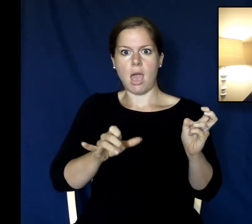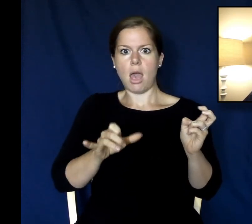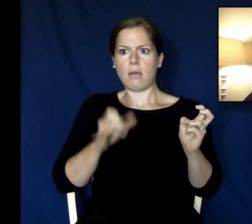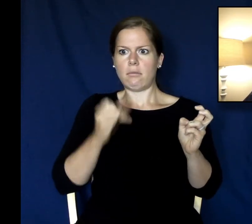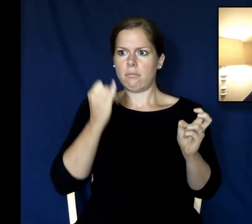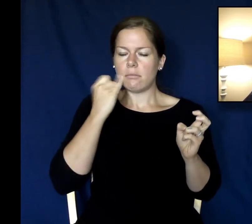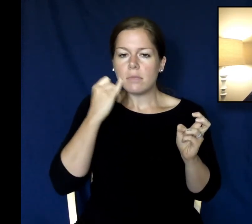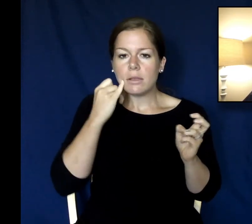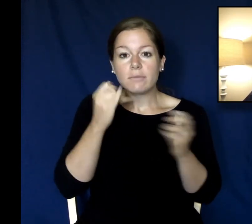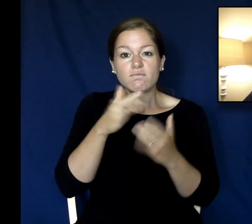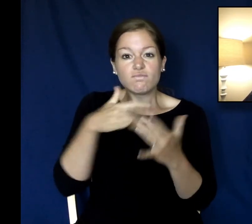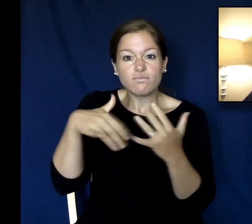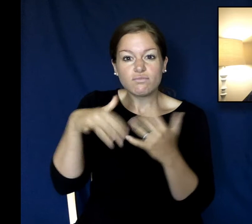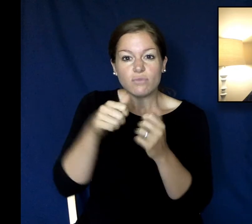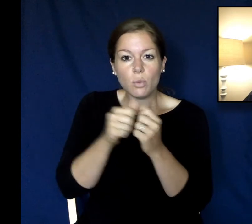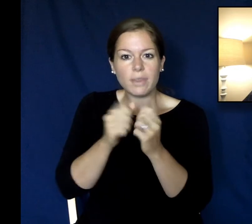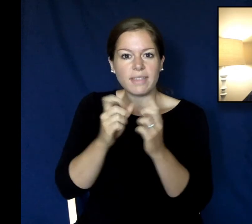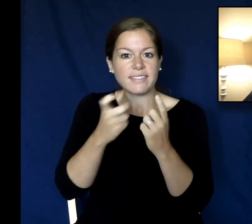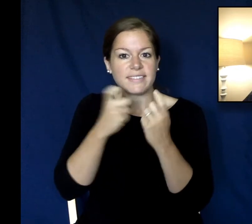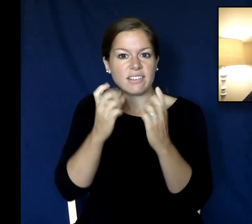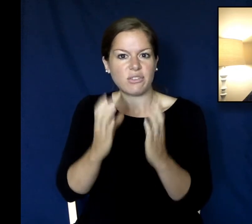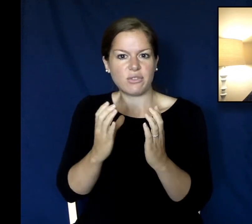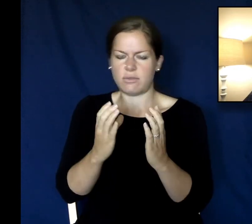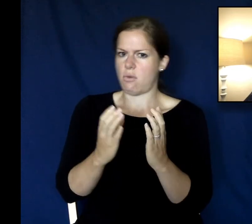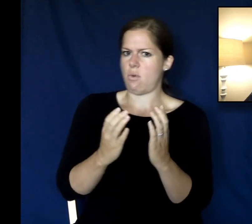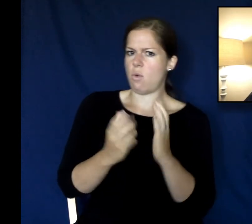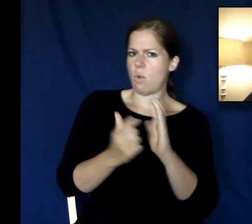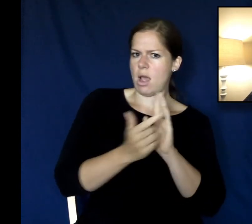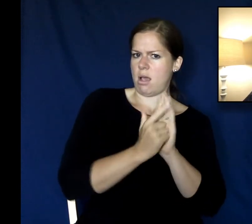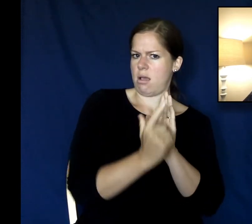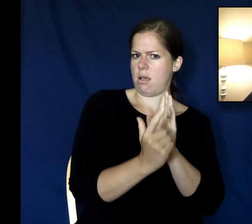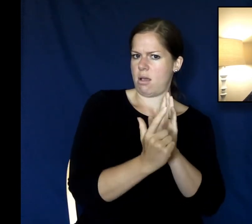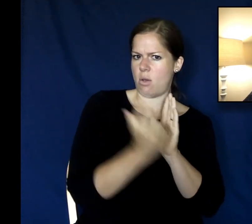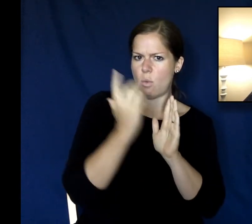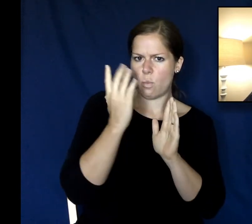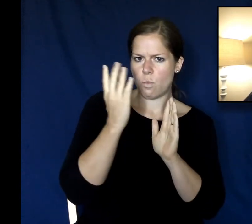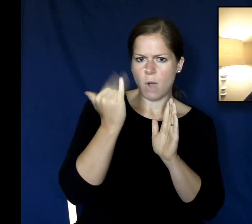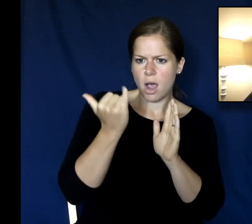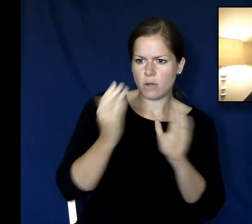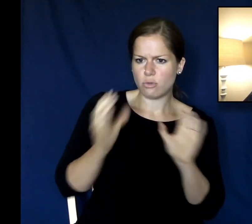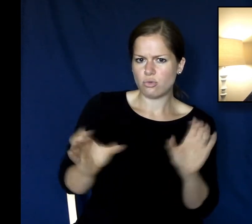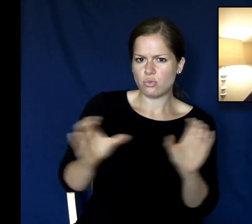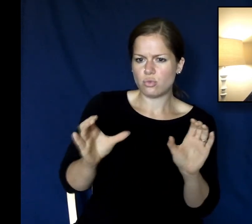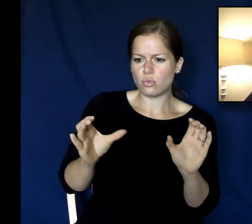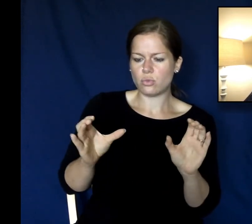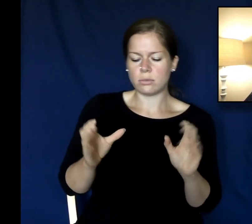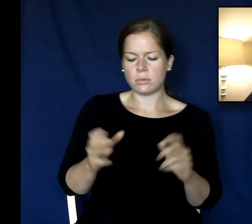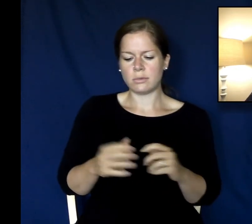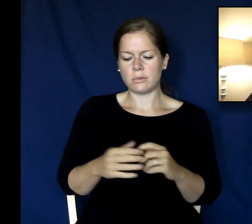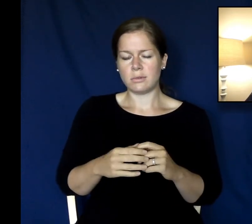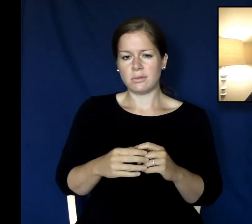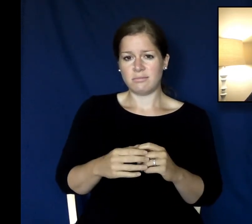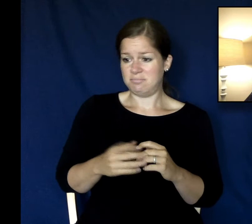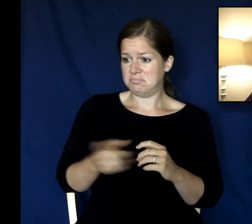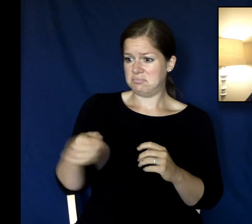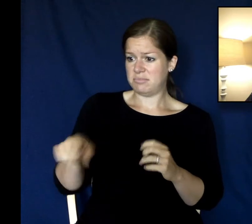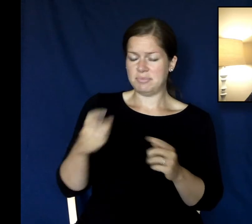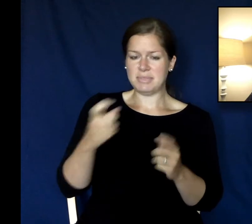into the house of a in those days meant that you're breaking bread with them uh you're you're entering into their their